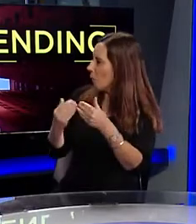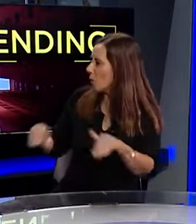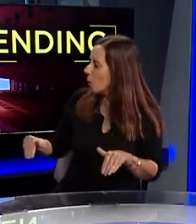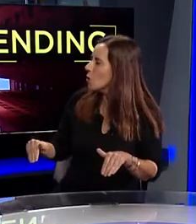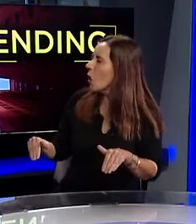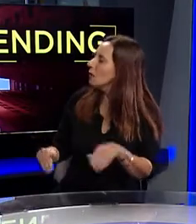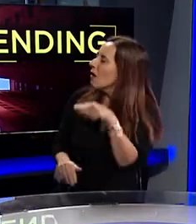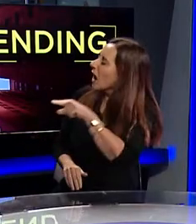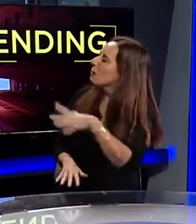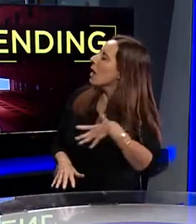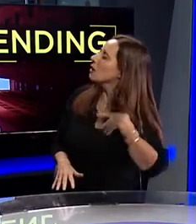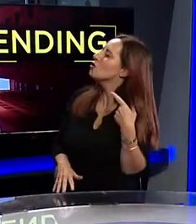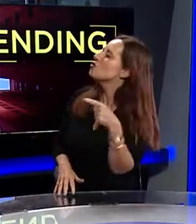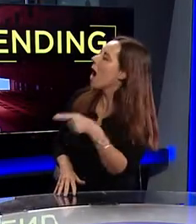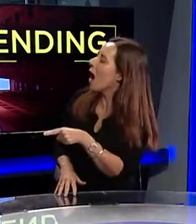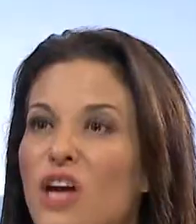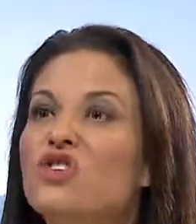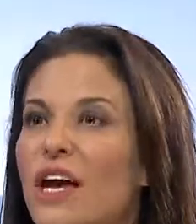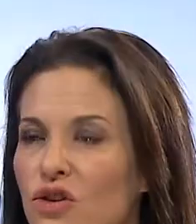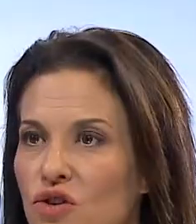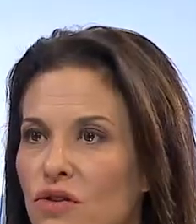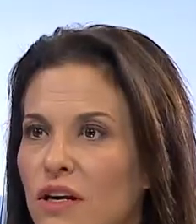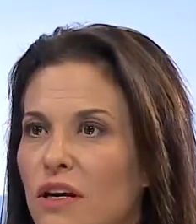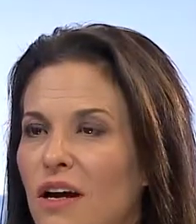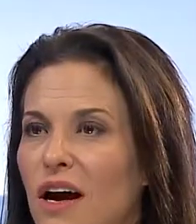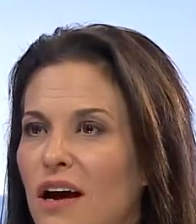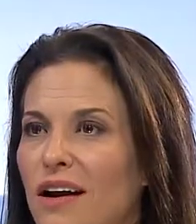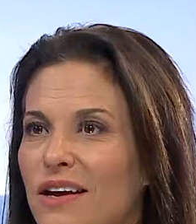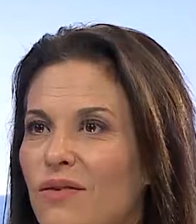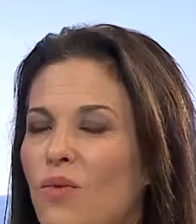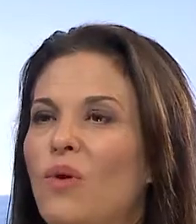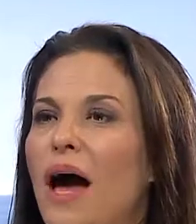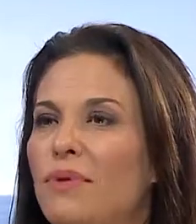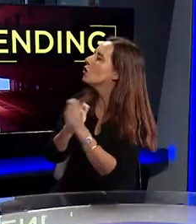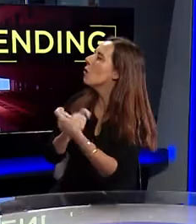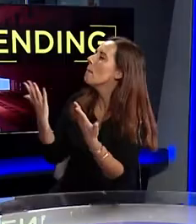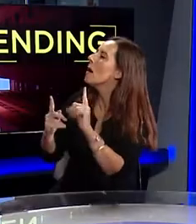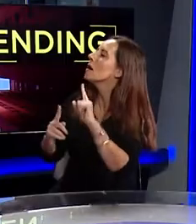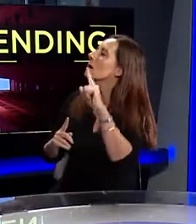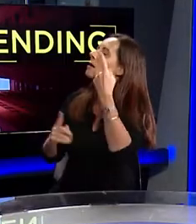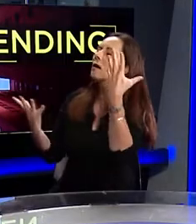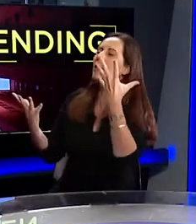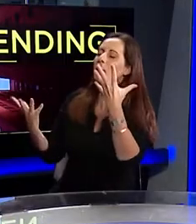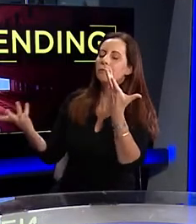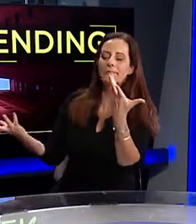Do you feel a change in what will happen in the creative community with people with